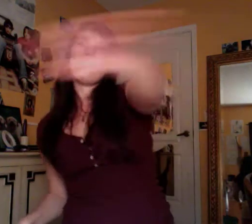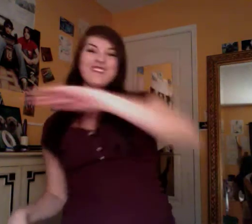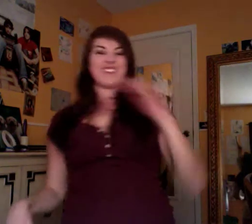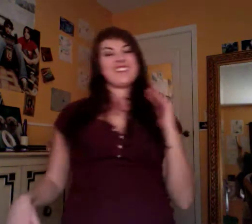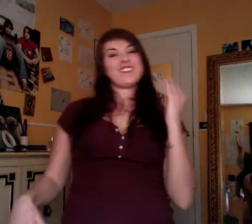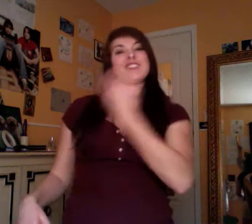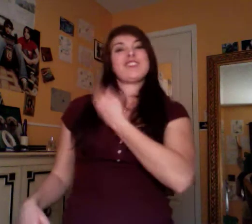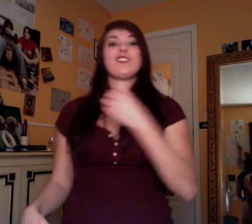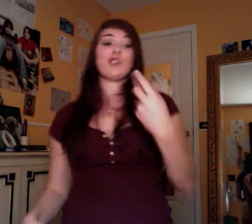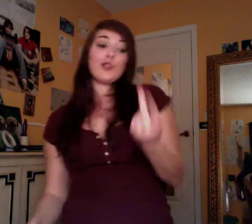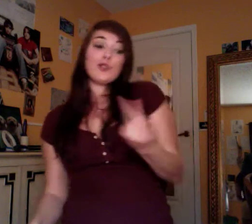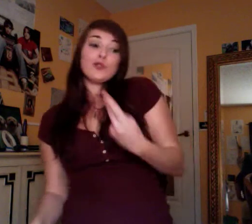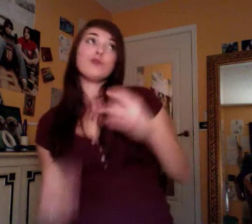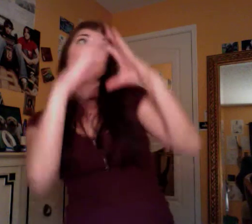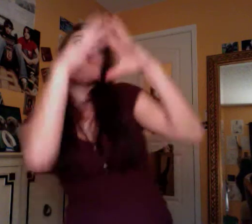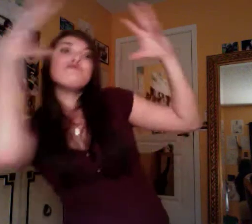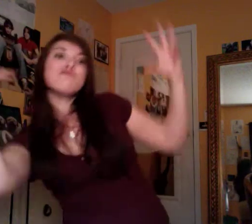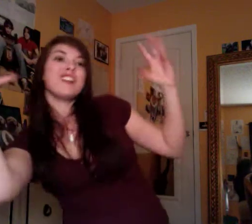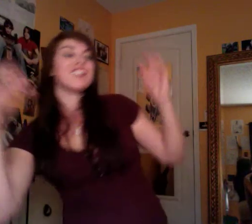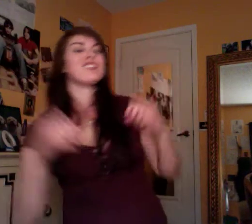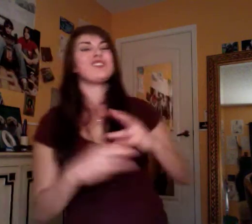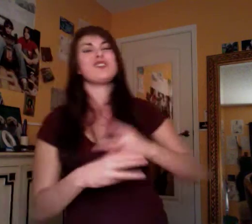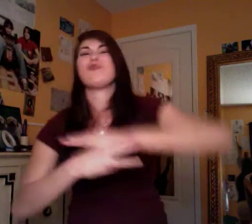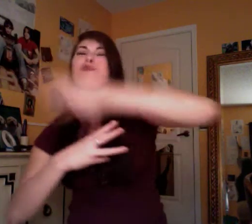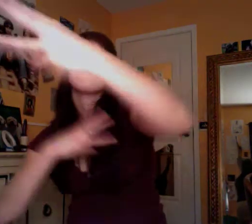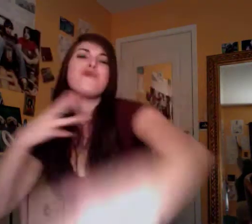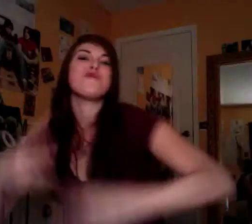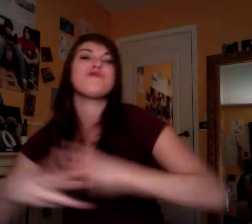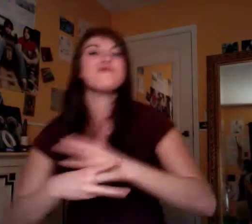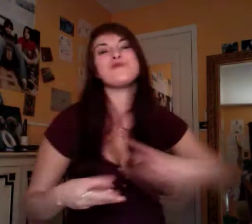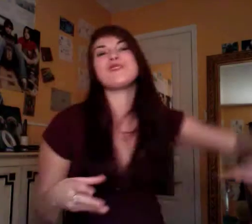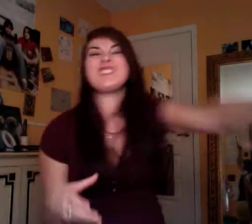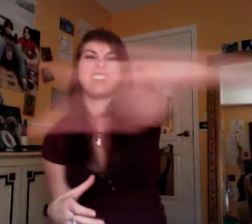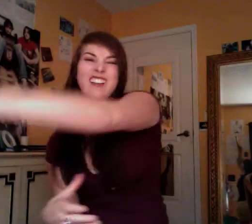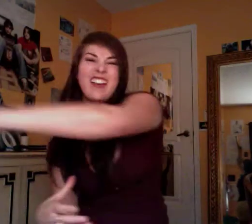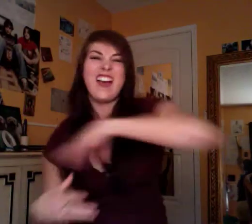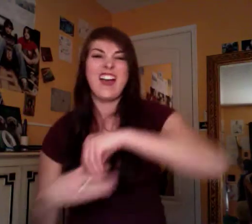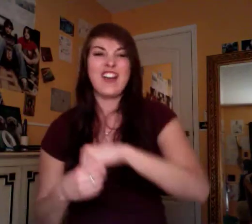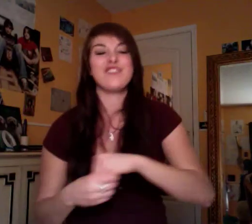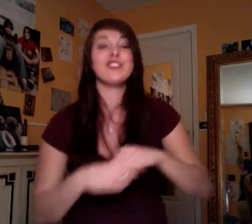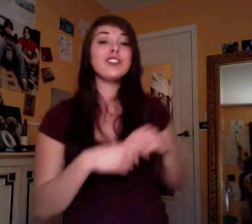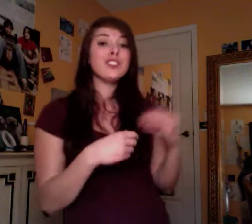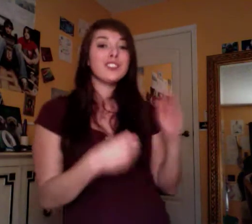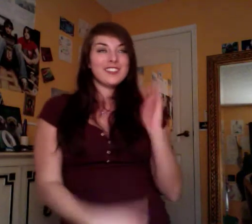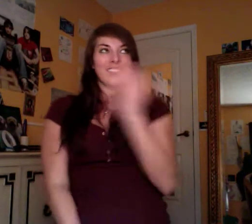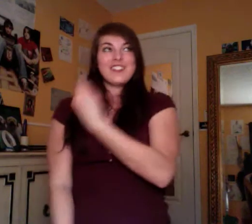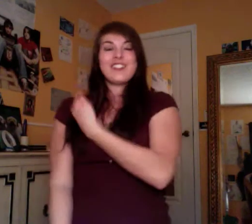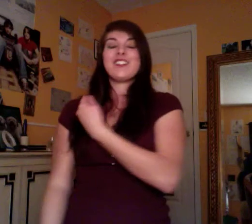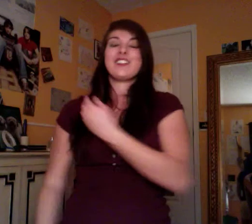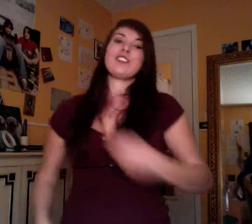ours, we're on our spaceship to Mars, well I never dreamed,